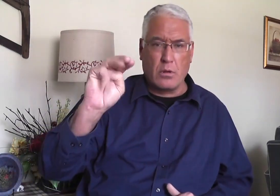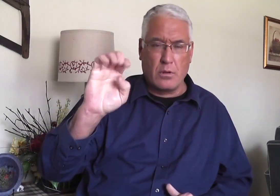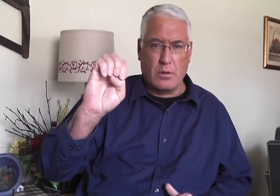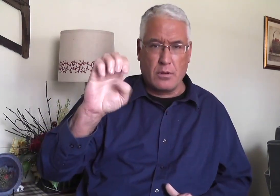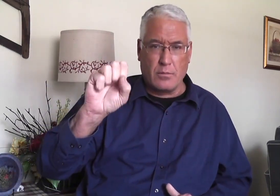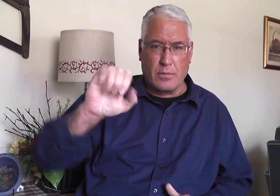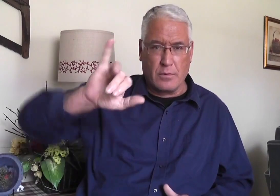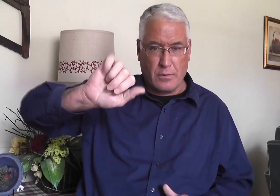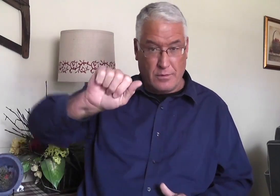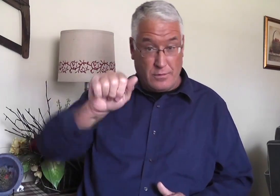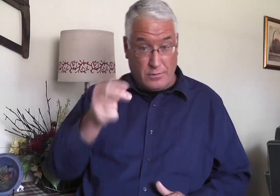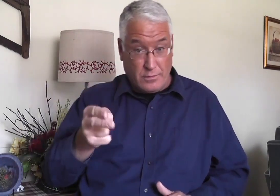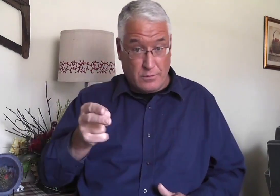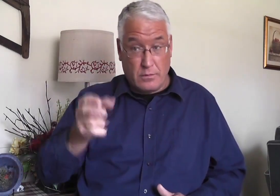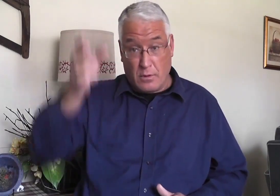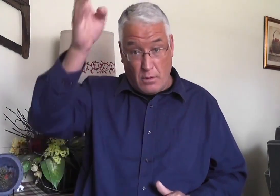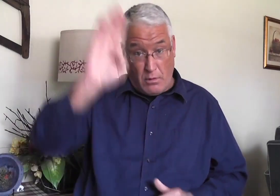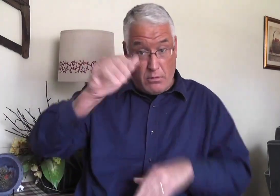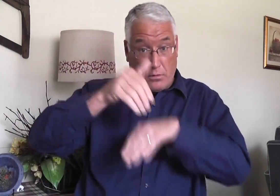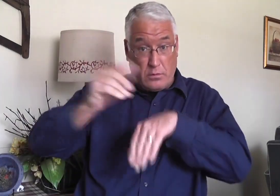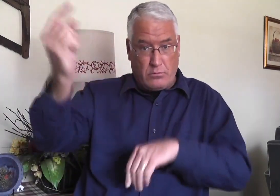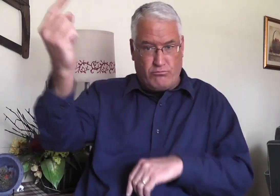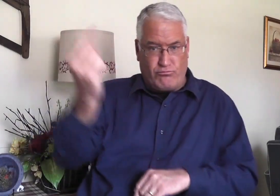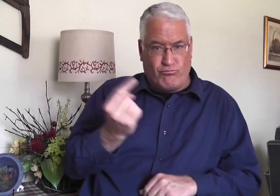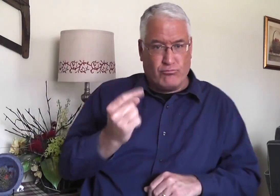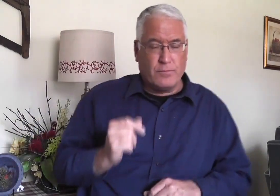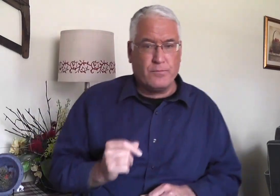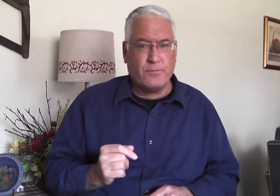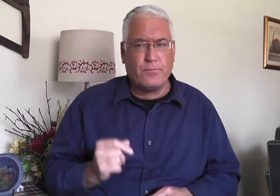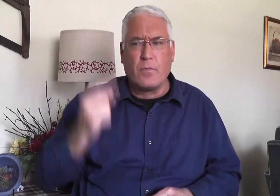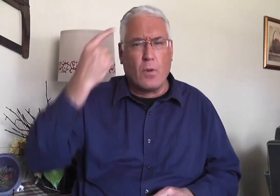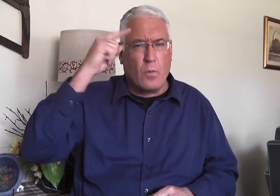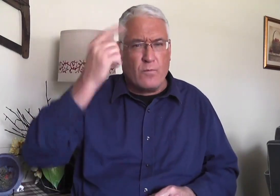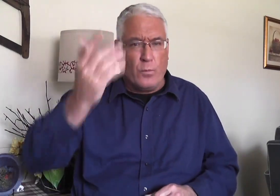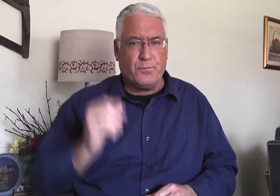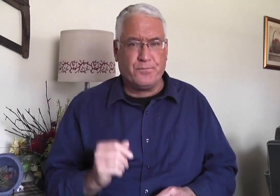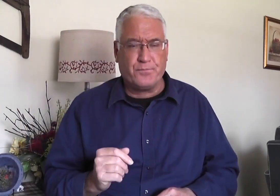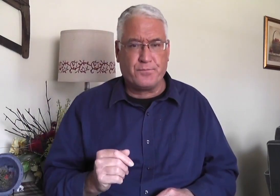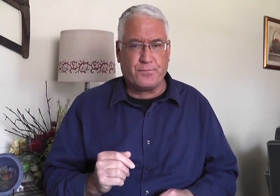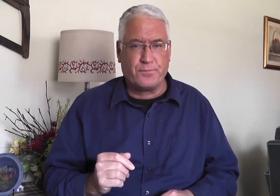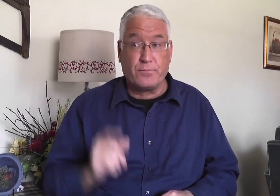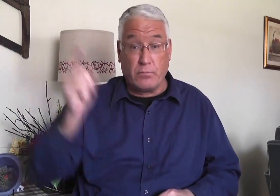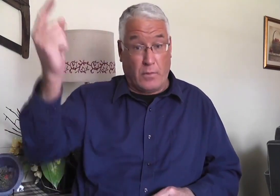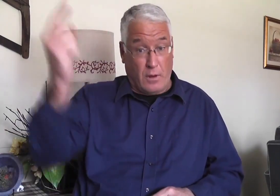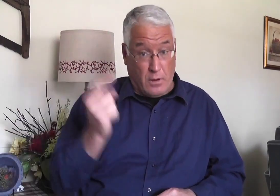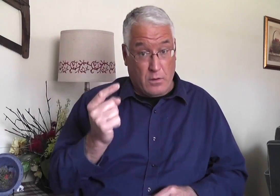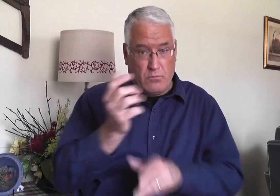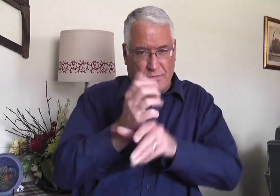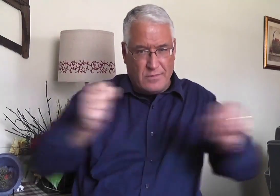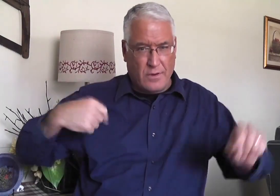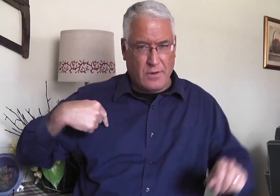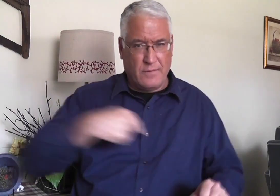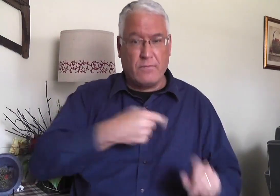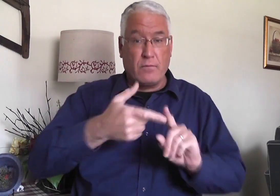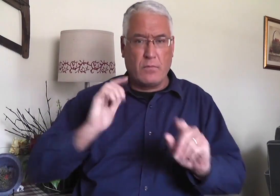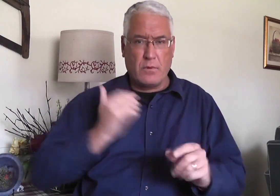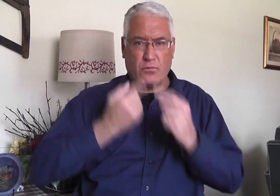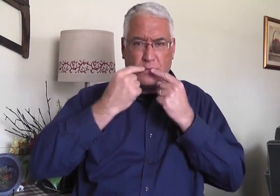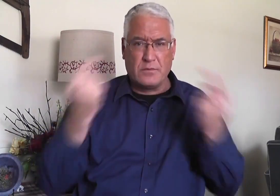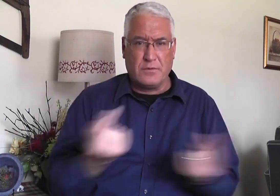means that He is the Messiah. God sent Him to earth, what for? He sent Him to save